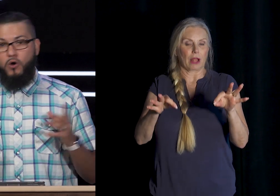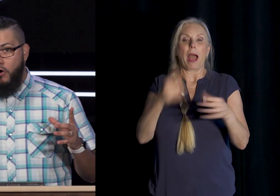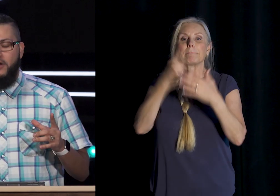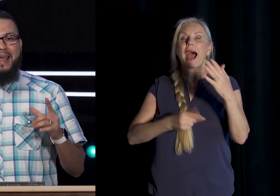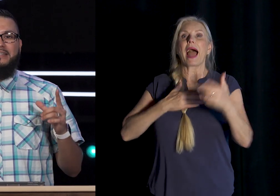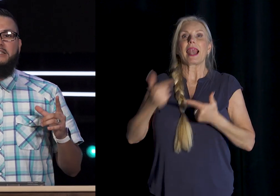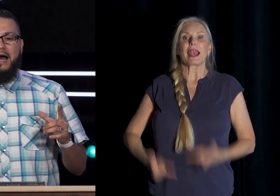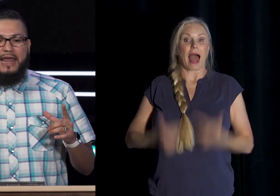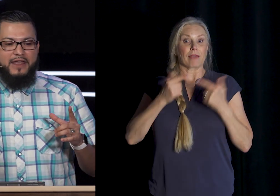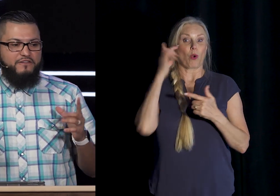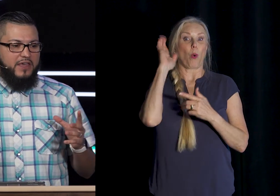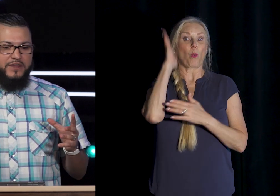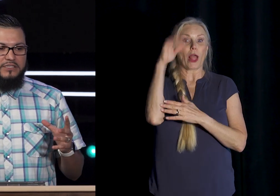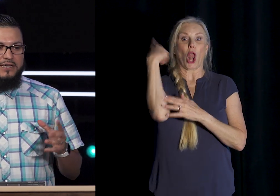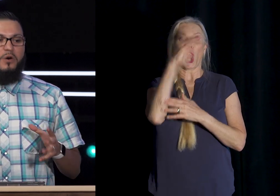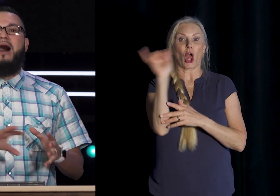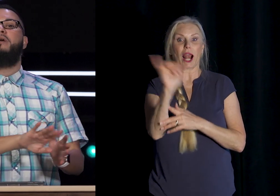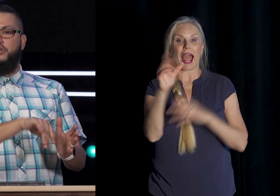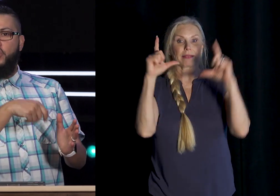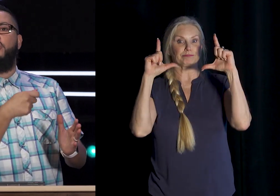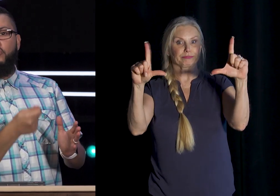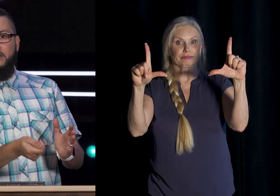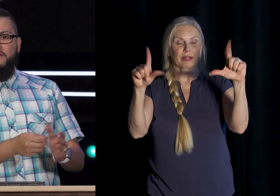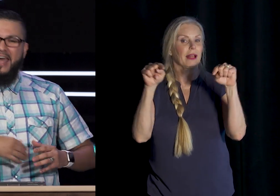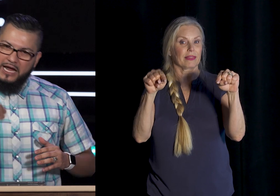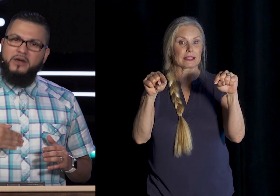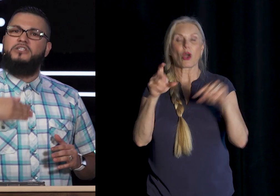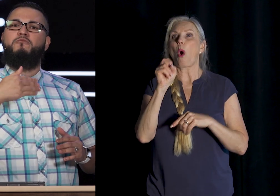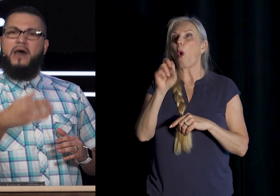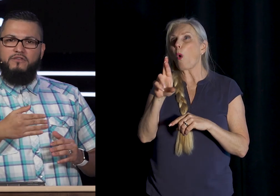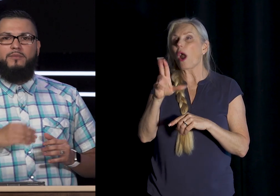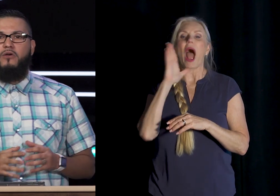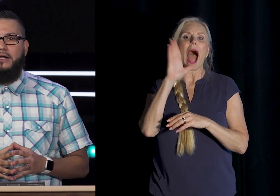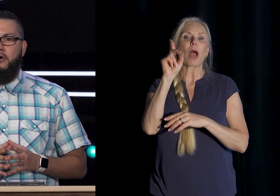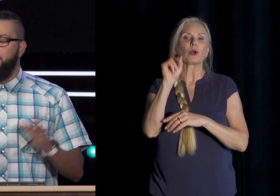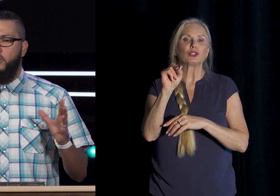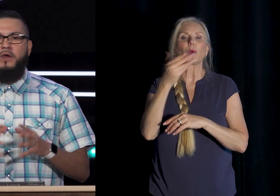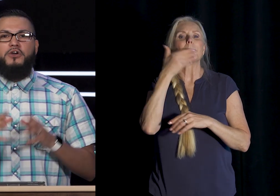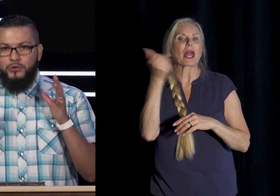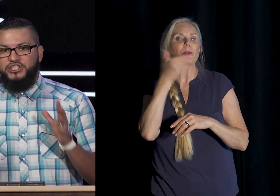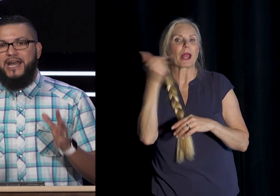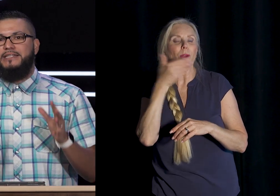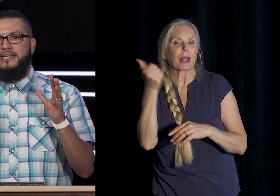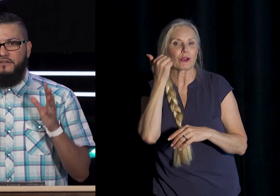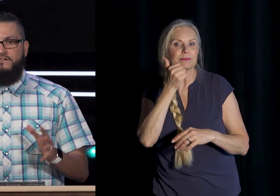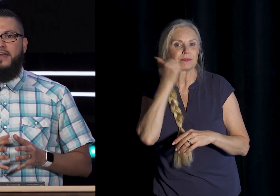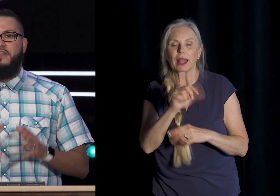Or it's not a faith That says Well I'm gonna turn A new leaf And I'm gonna do better From here on out No Christianity is a faith That